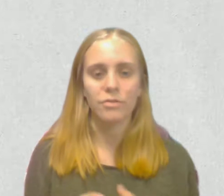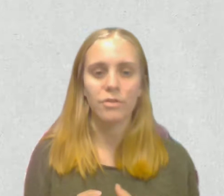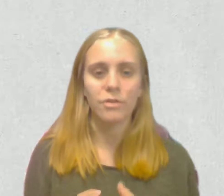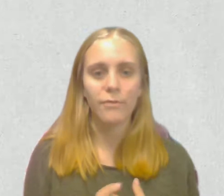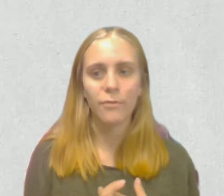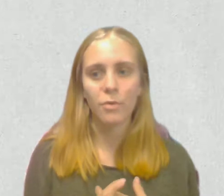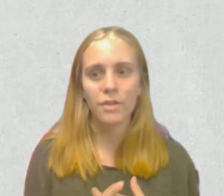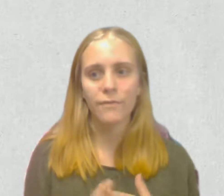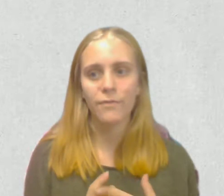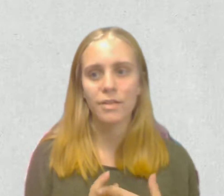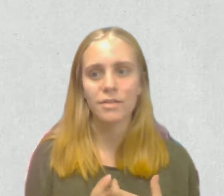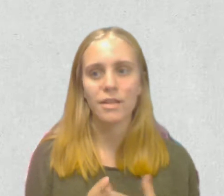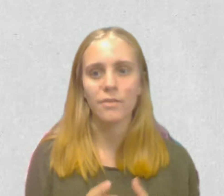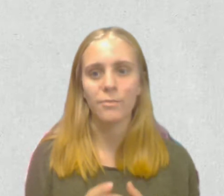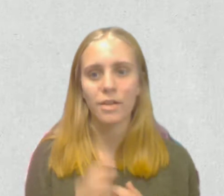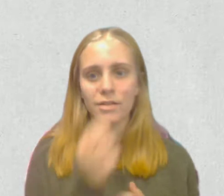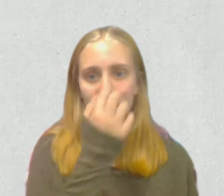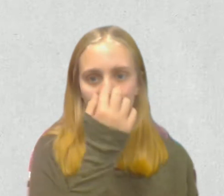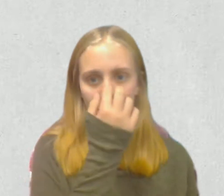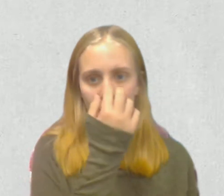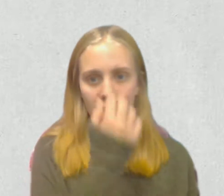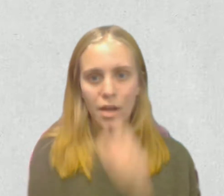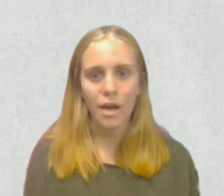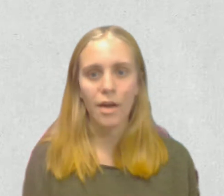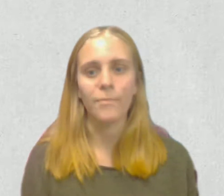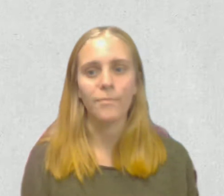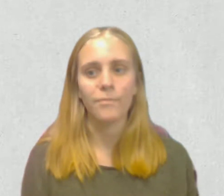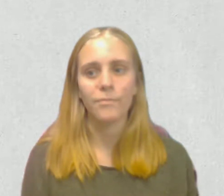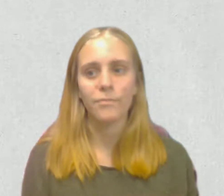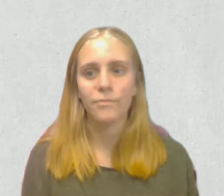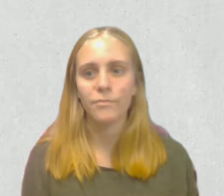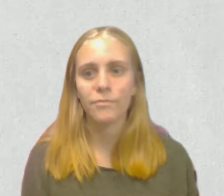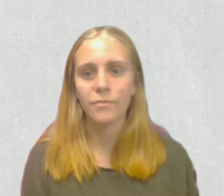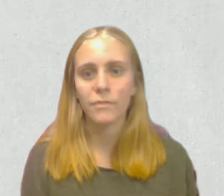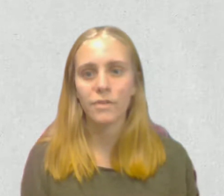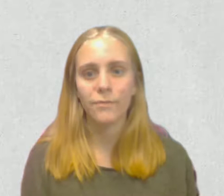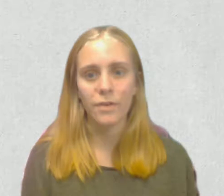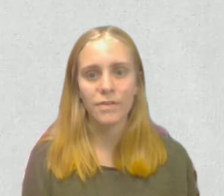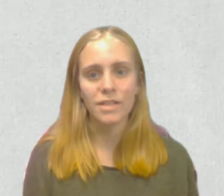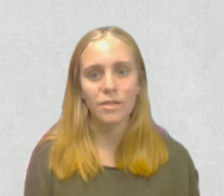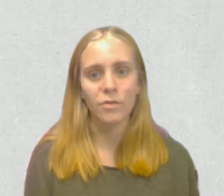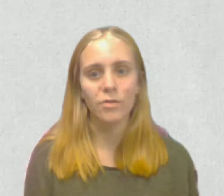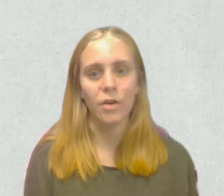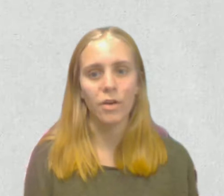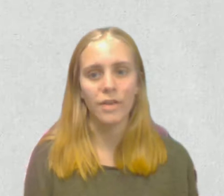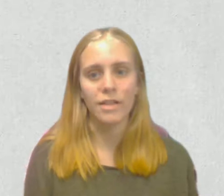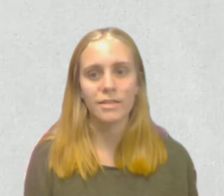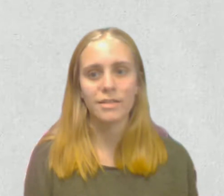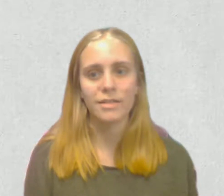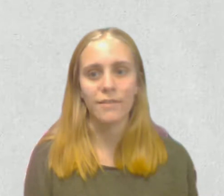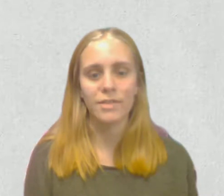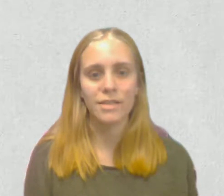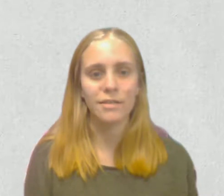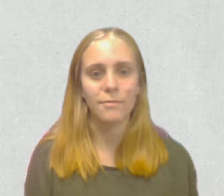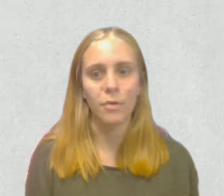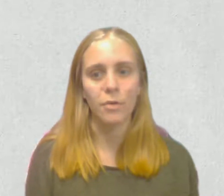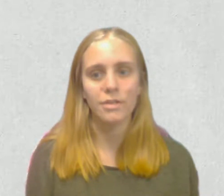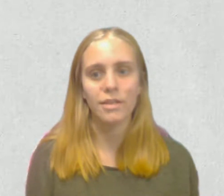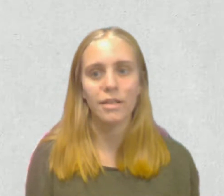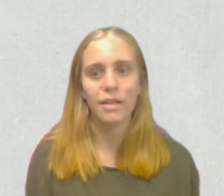included 240 feet of mud sill, 15 single log veins, 17 multi